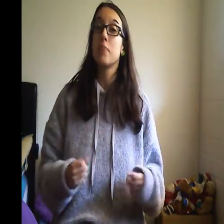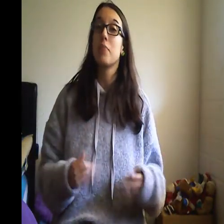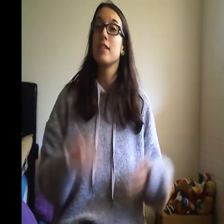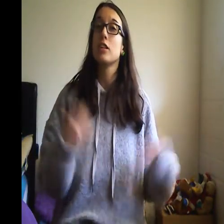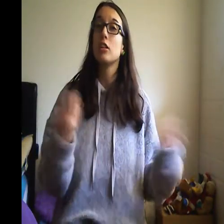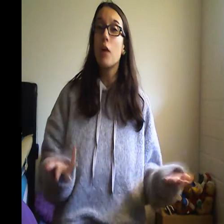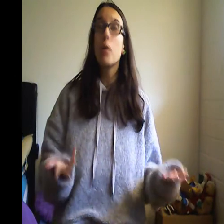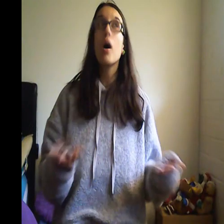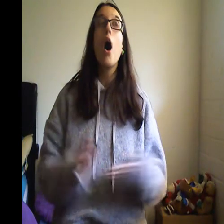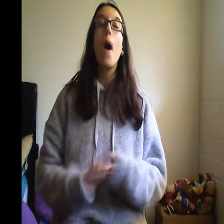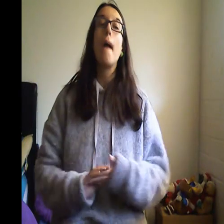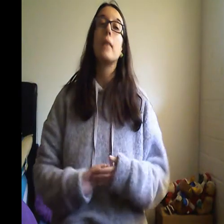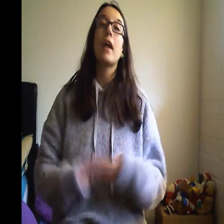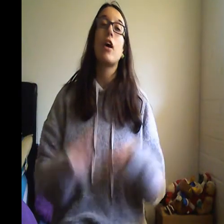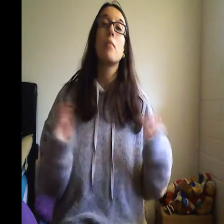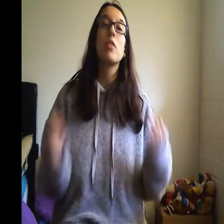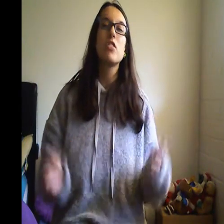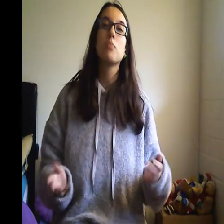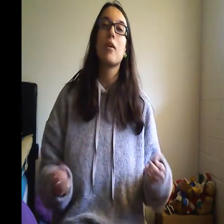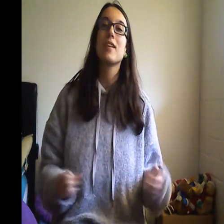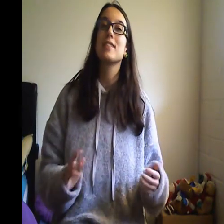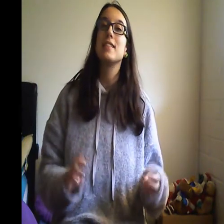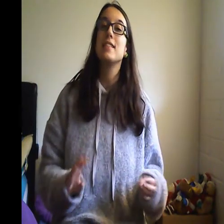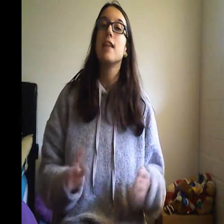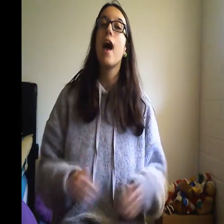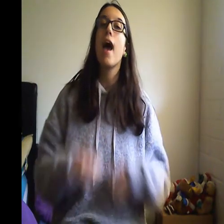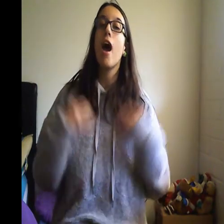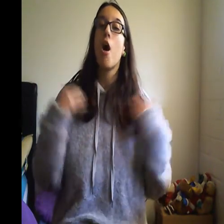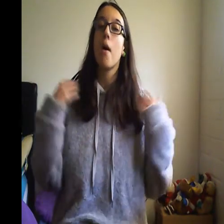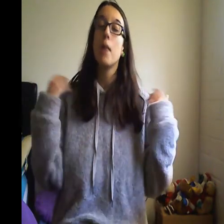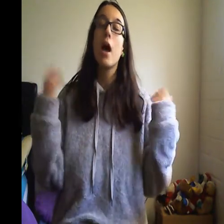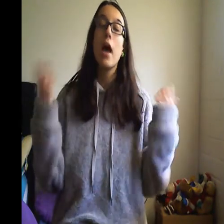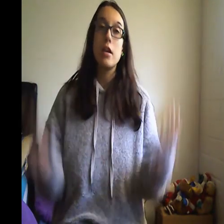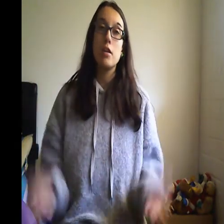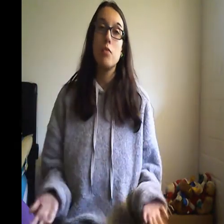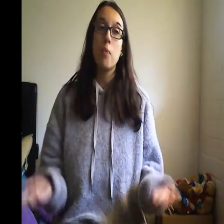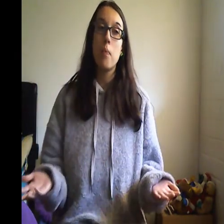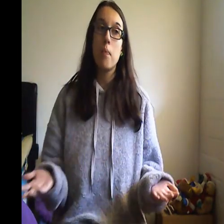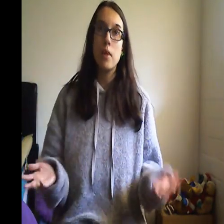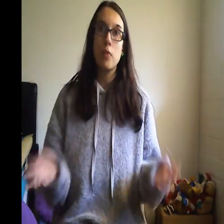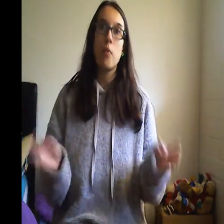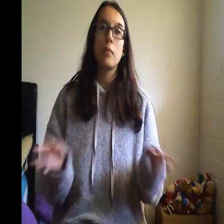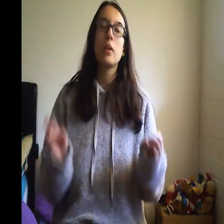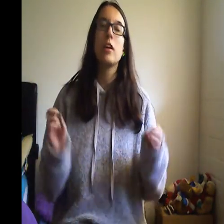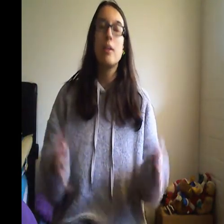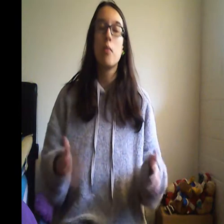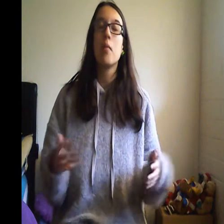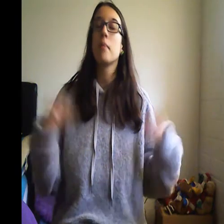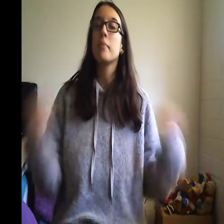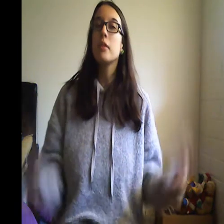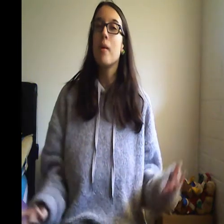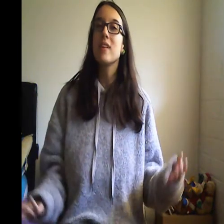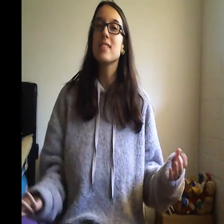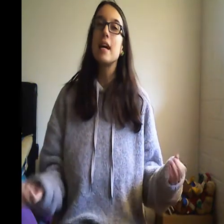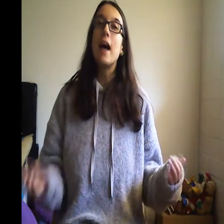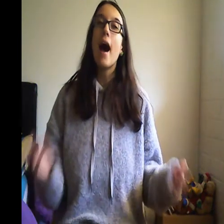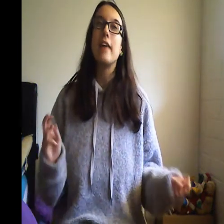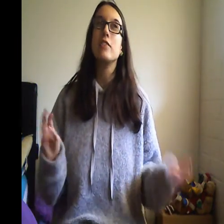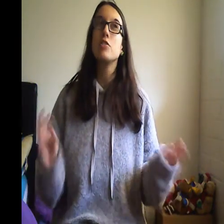brand hello um and i got both these products in um a in walmart in a walmart beauty box i do